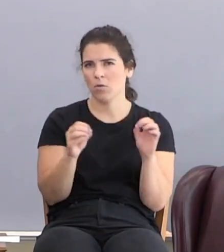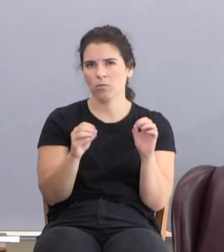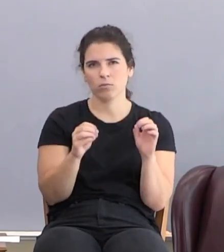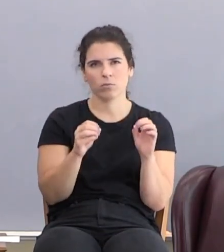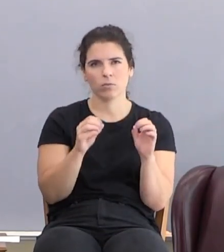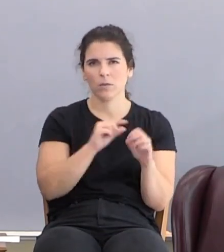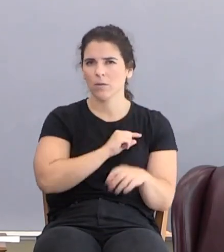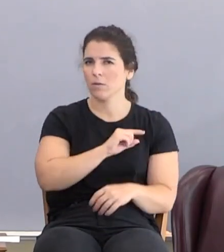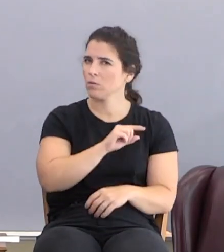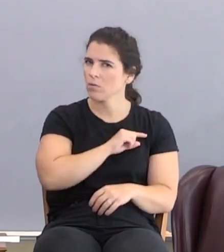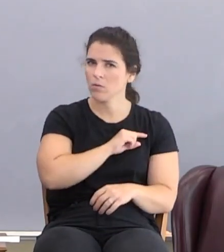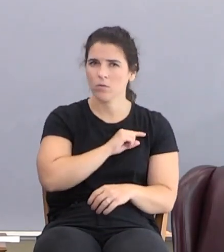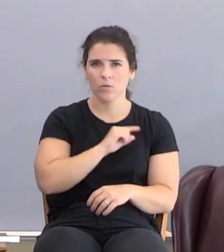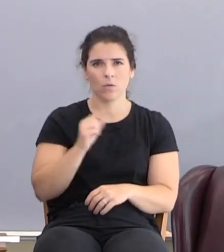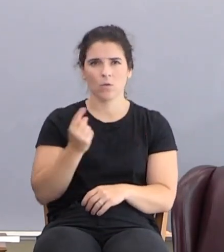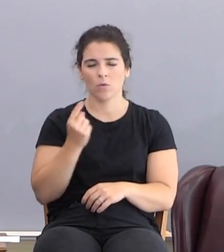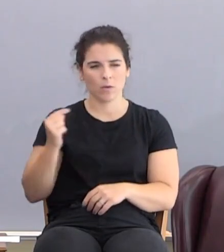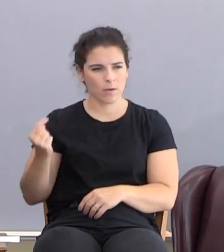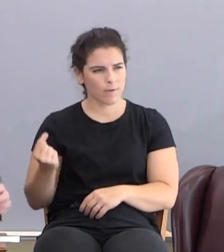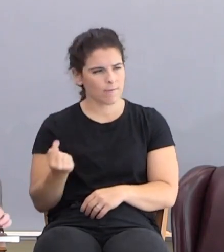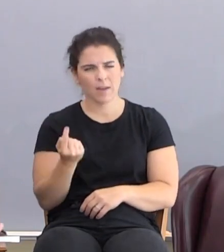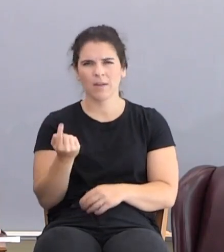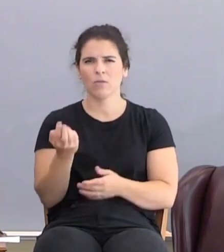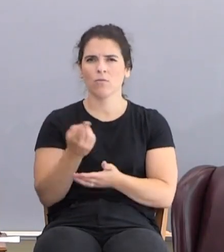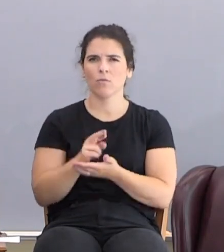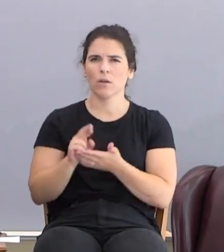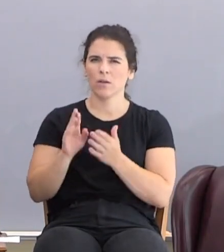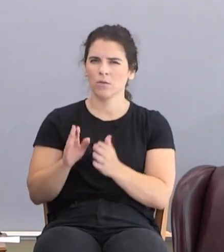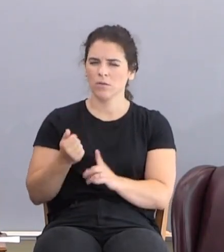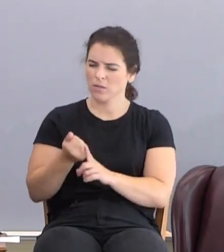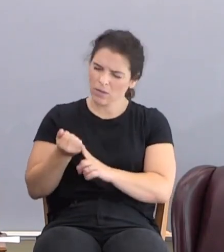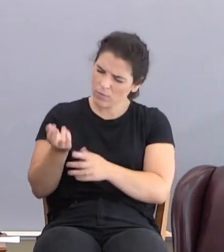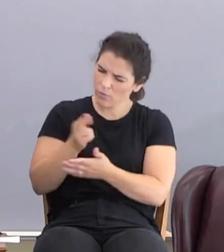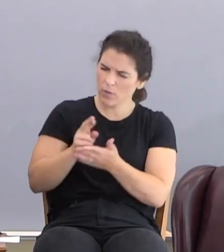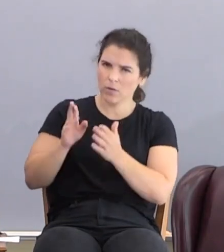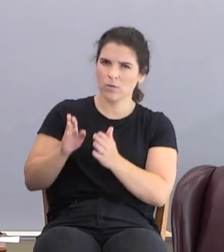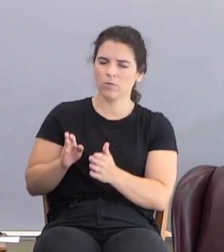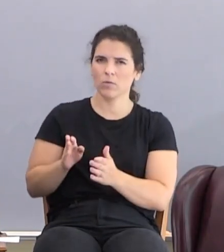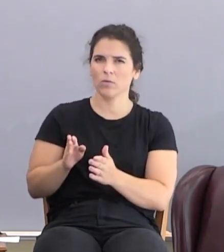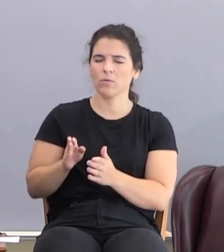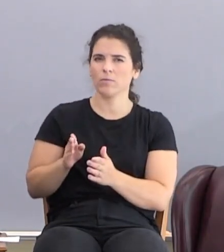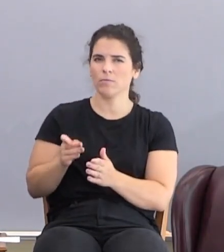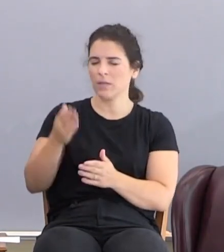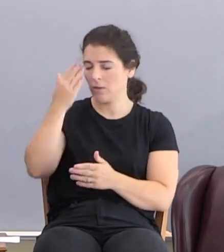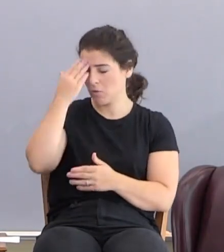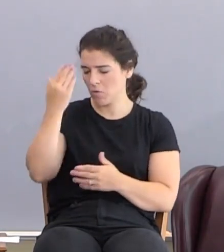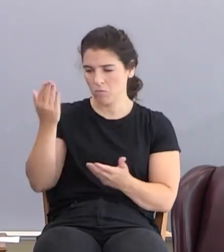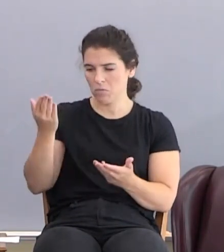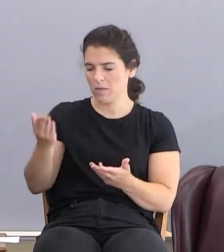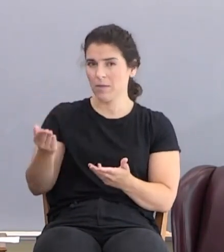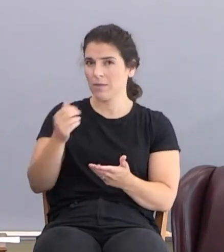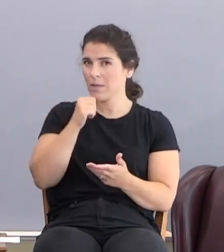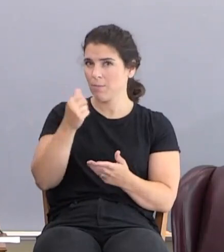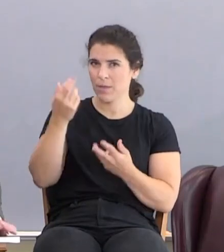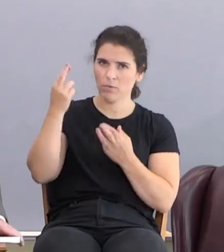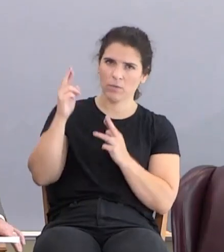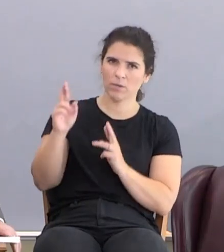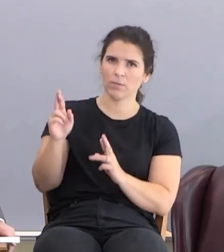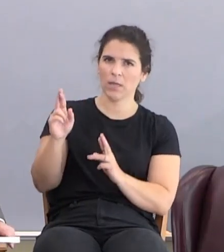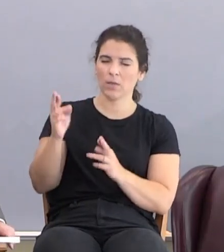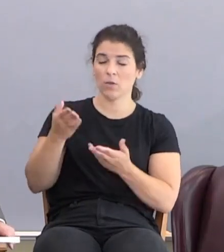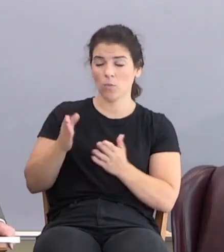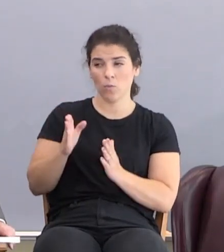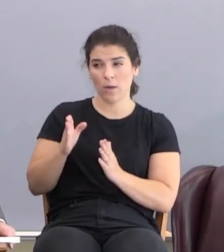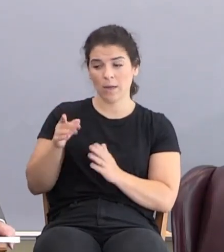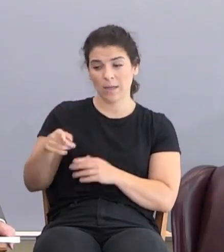He only has offended righteousness, self-righteousness. He just knows he's not being respected the